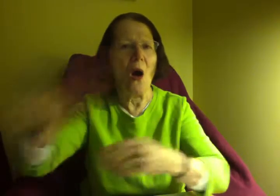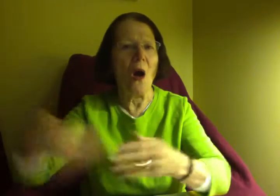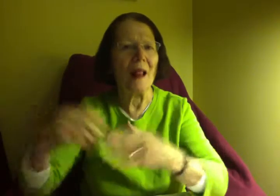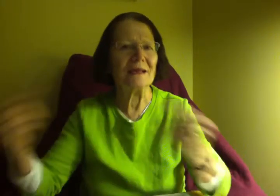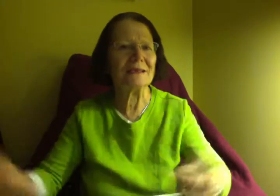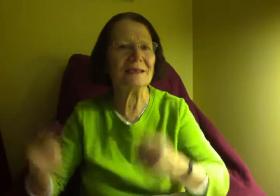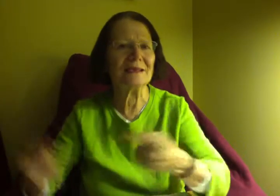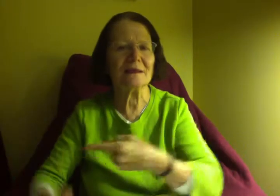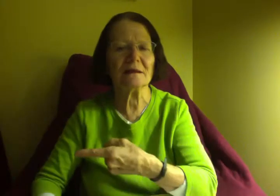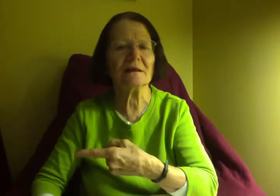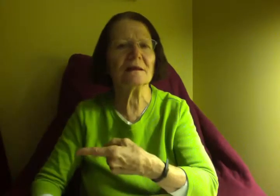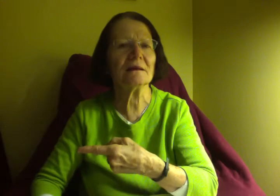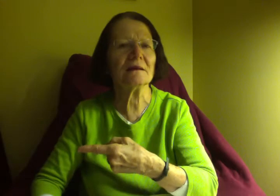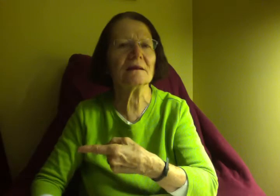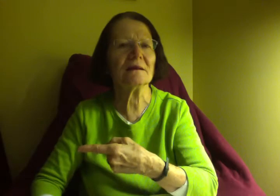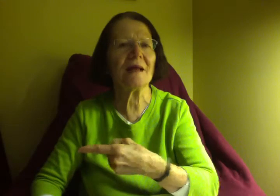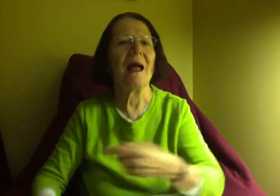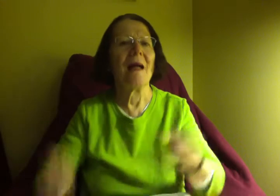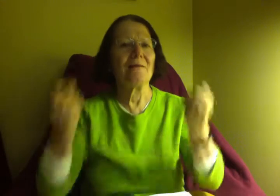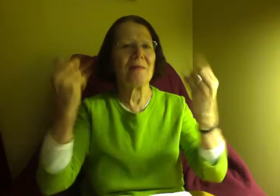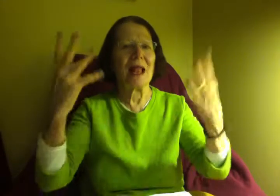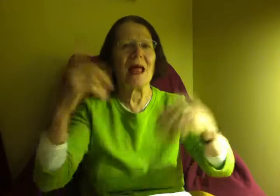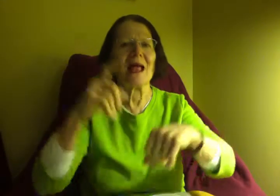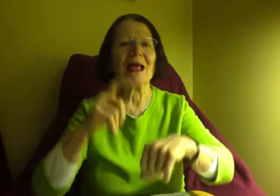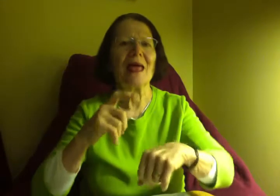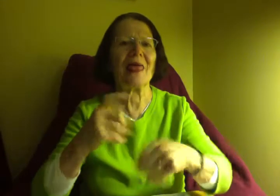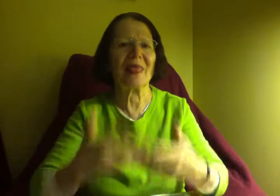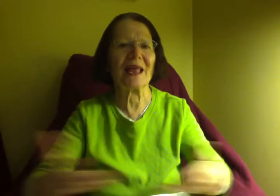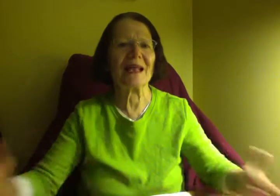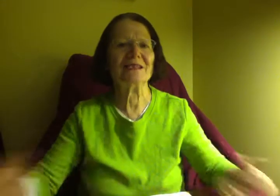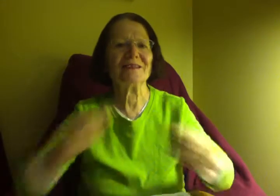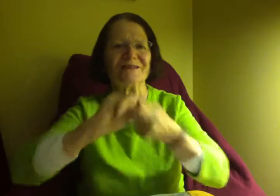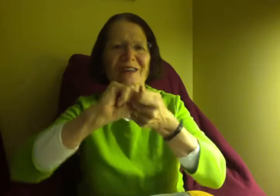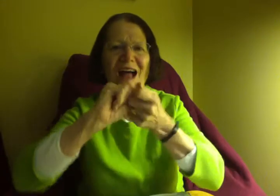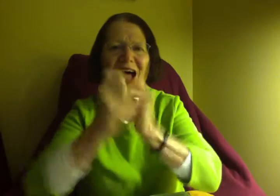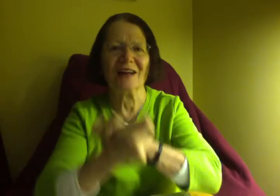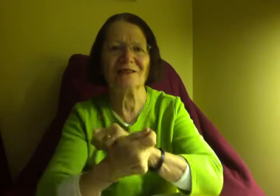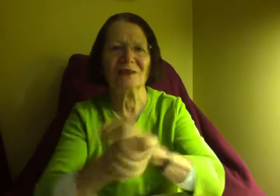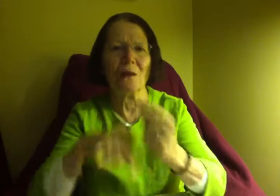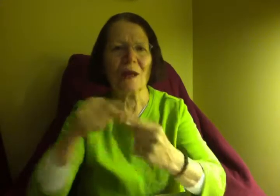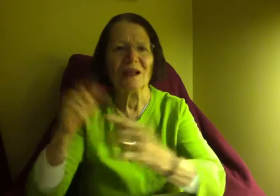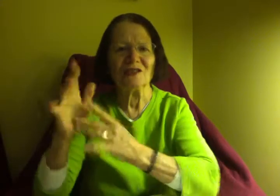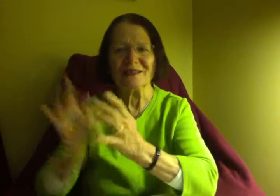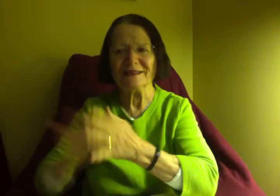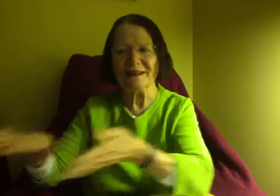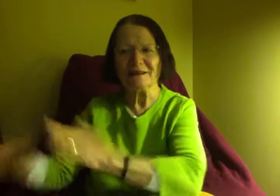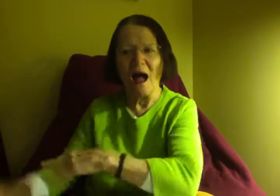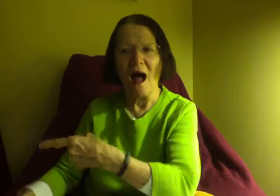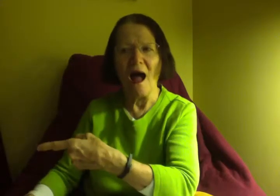time since the last year, which has the year.